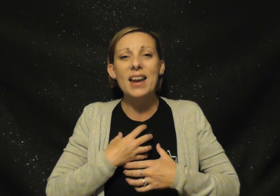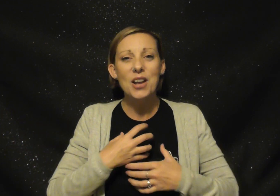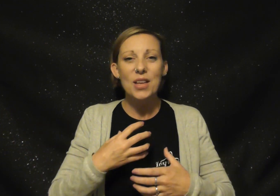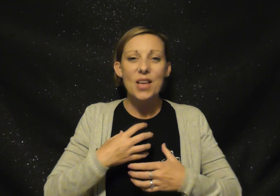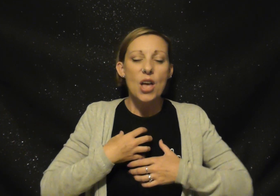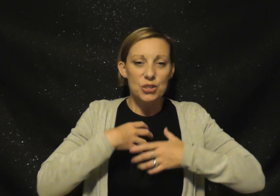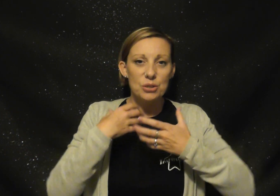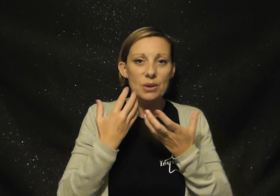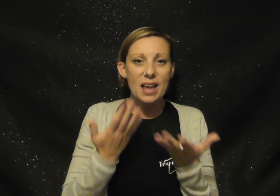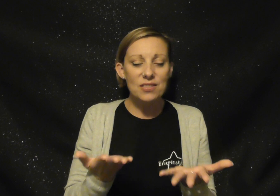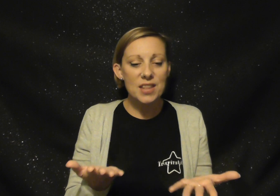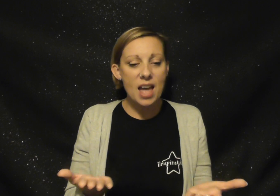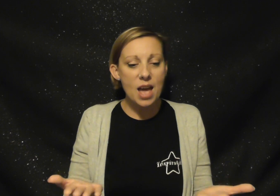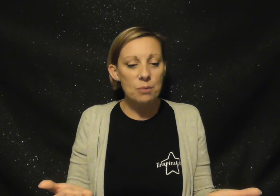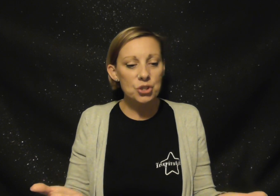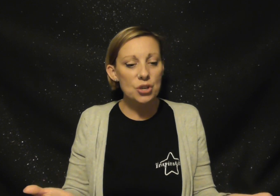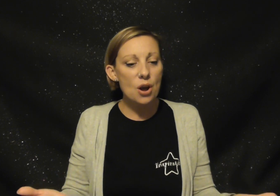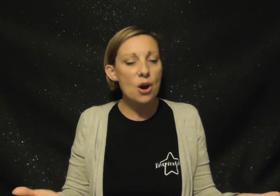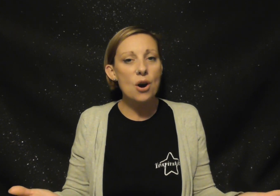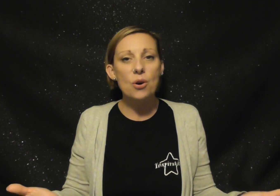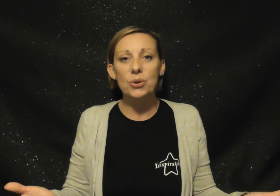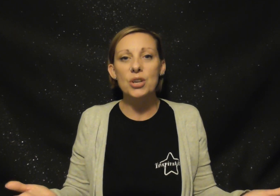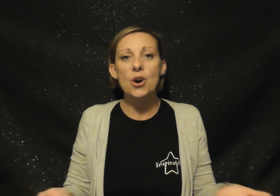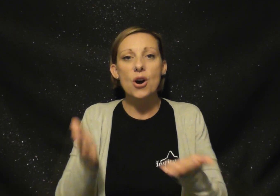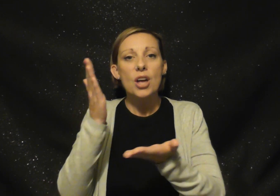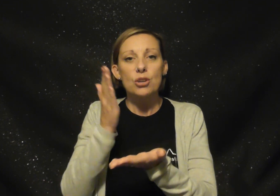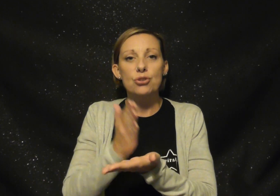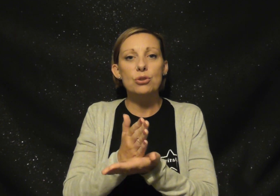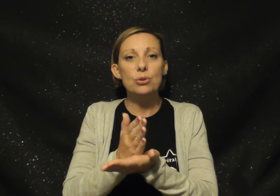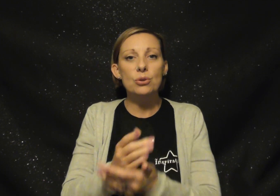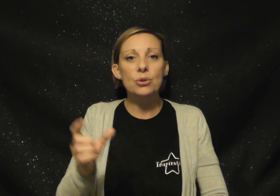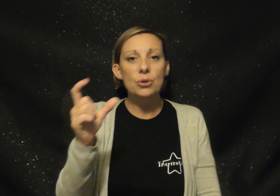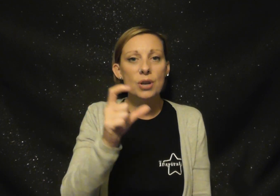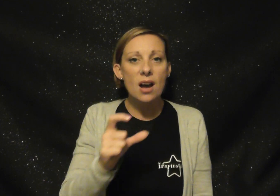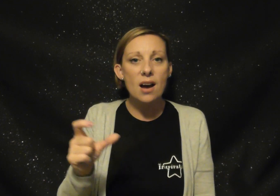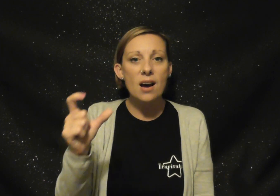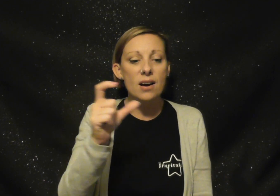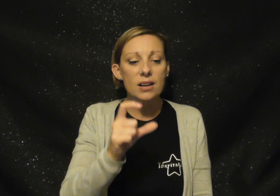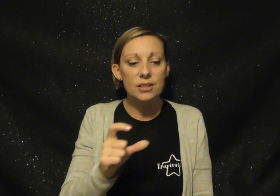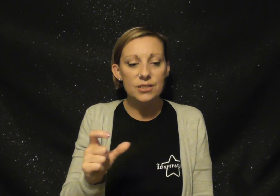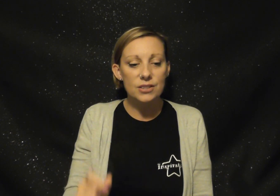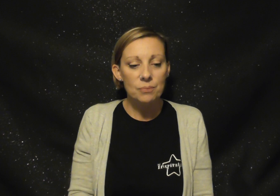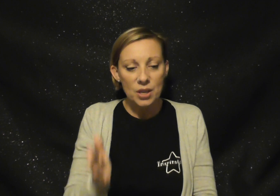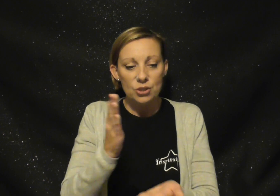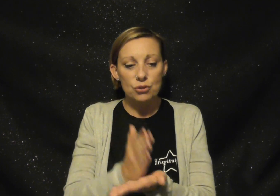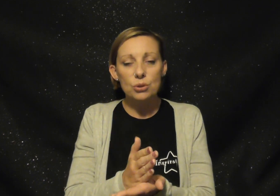to let them show your true colors True